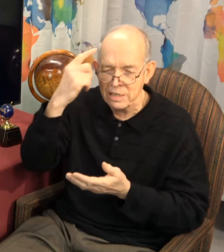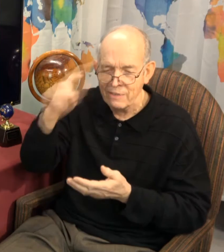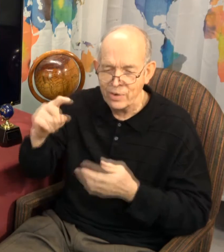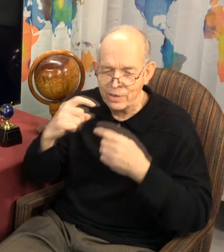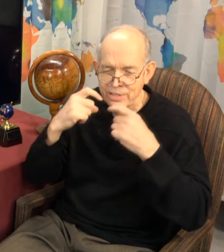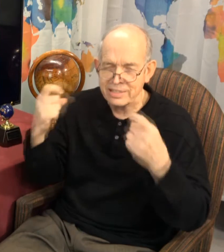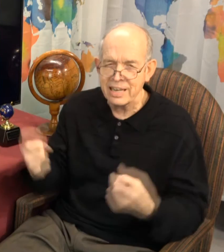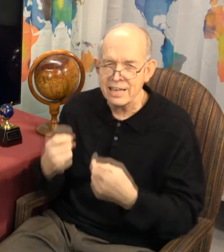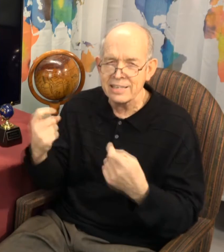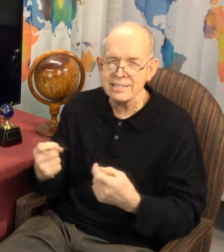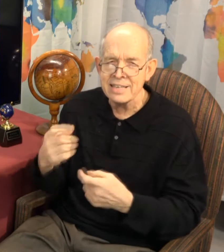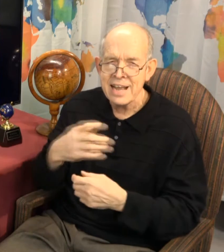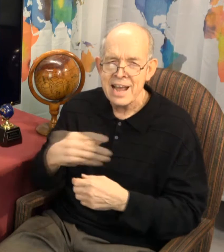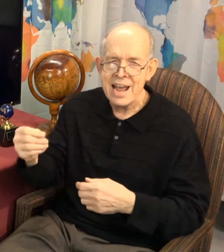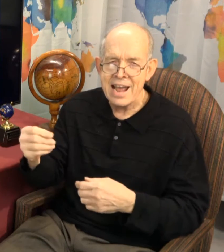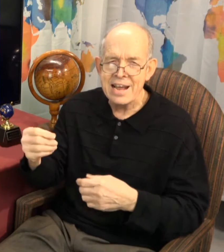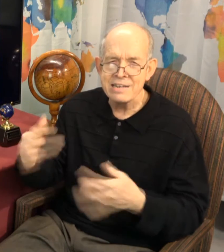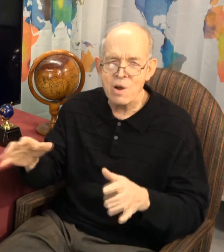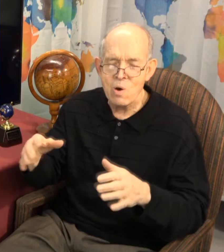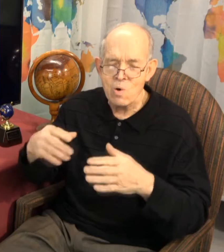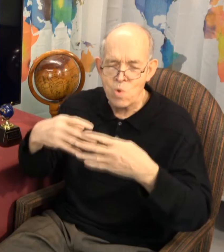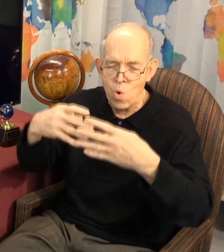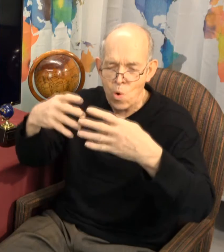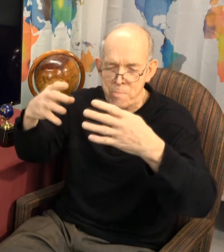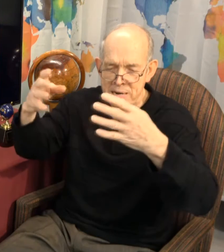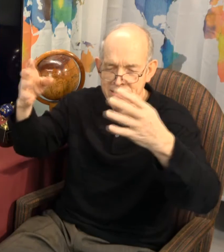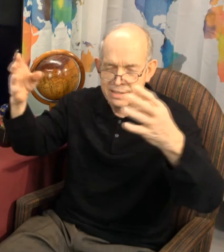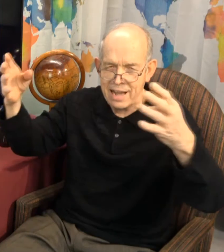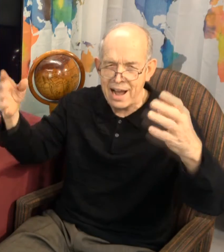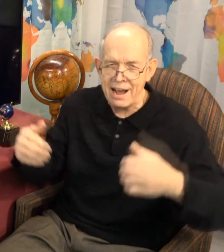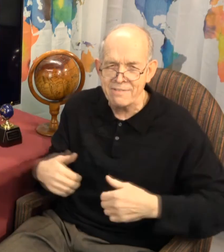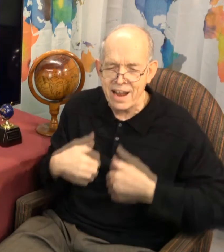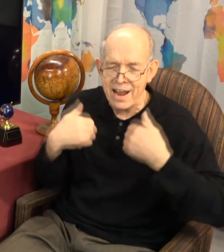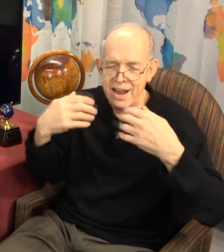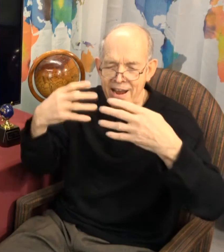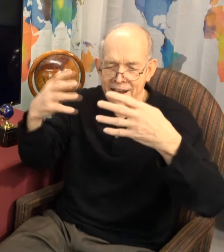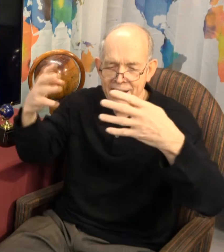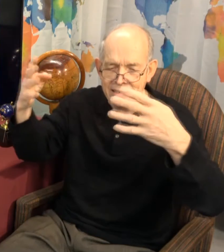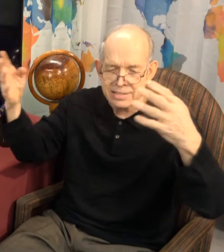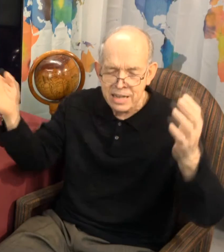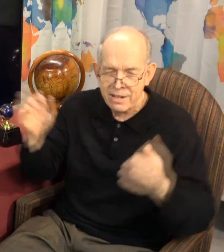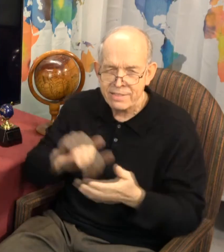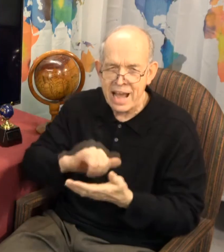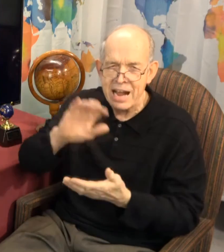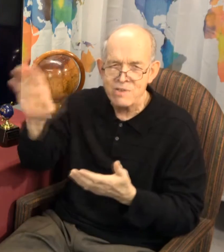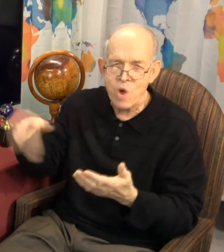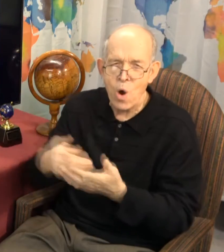first in, and who opened thy gate, then go